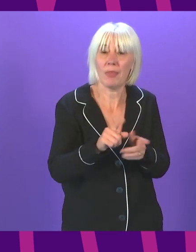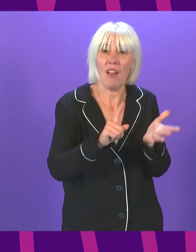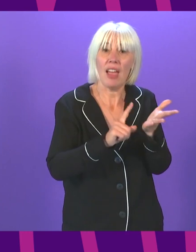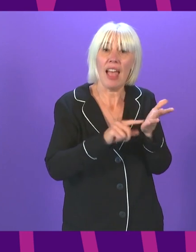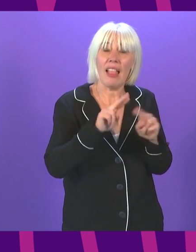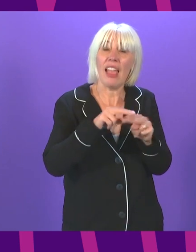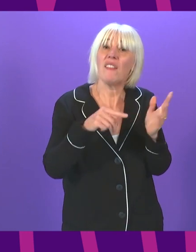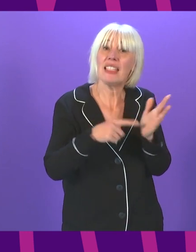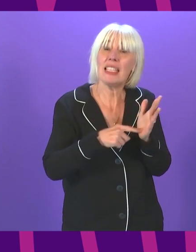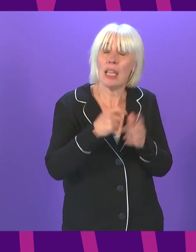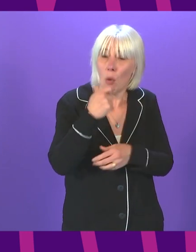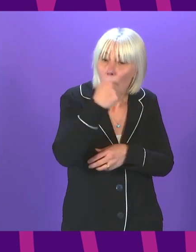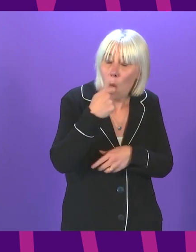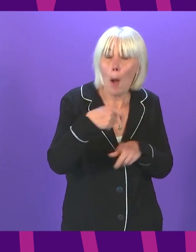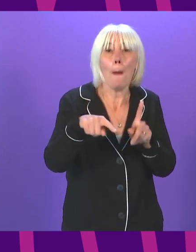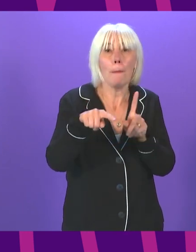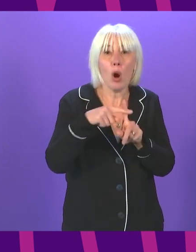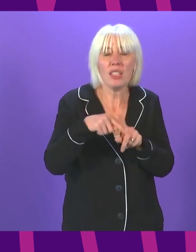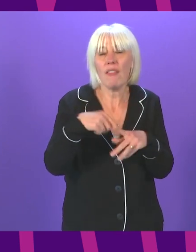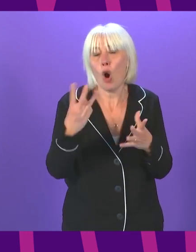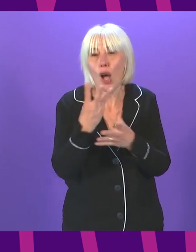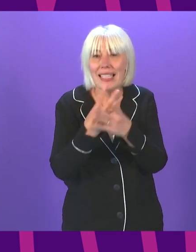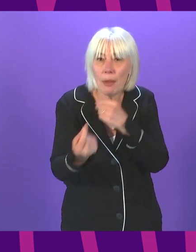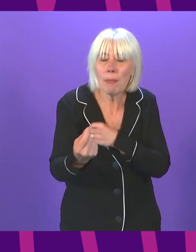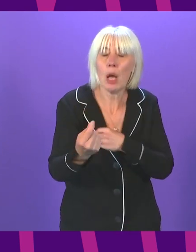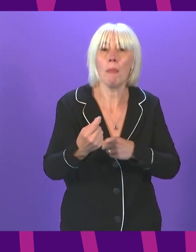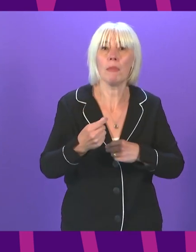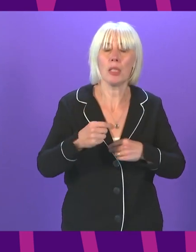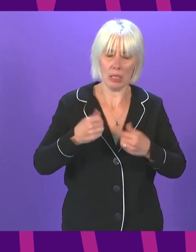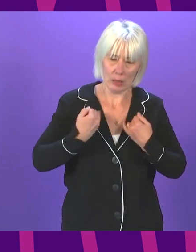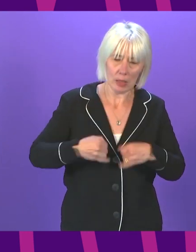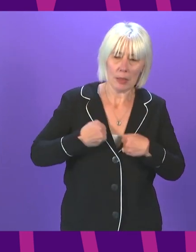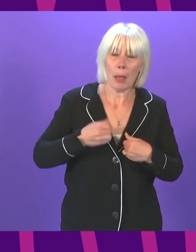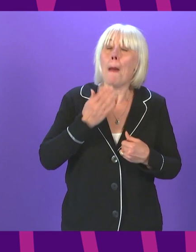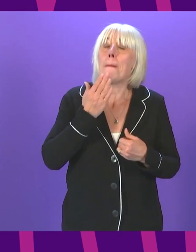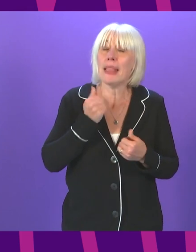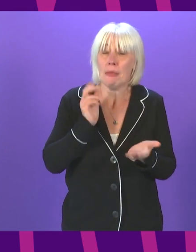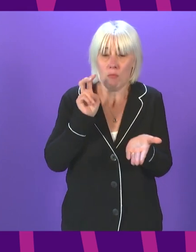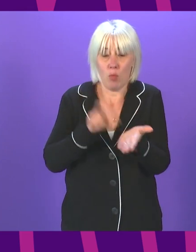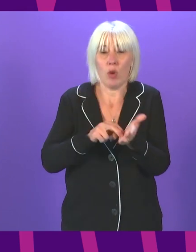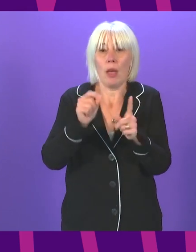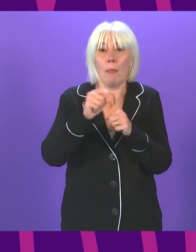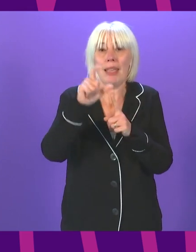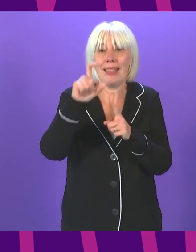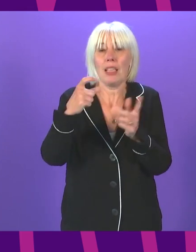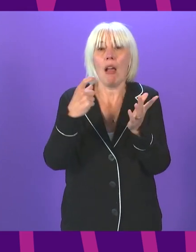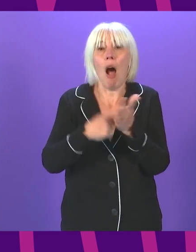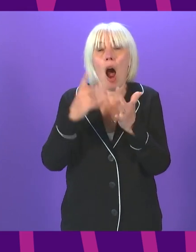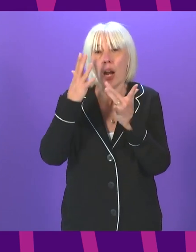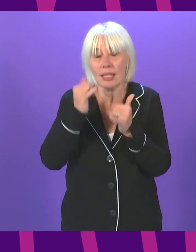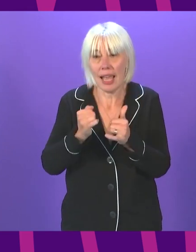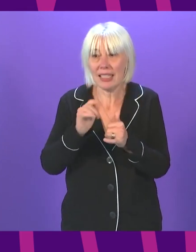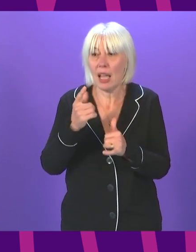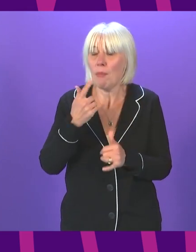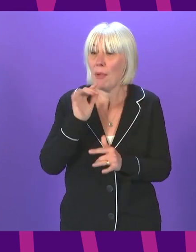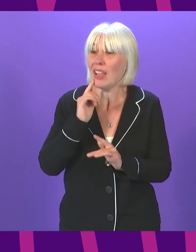or if you have symptoms, make sure that you self-isolate and book a PCR test. You might also be told to self-isolate